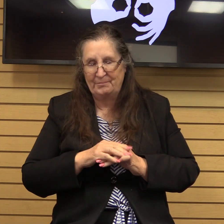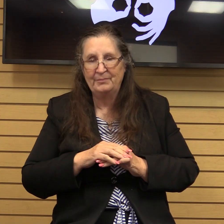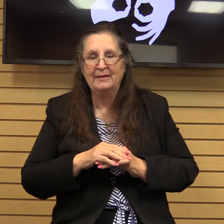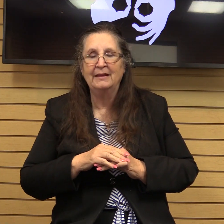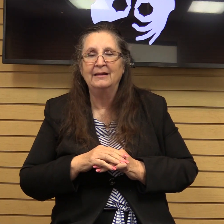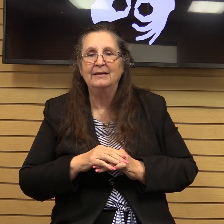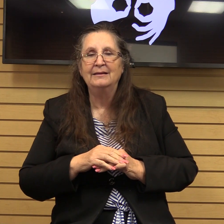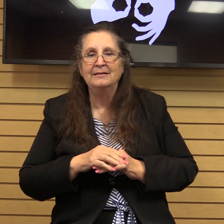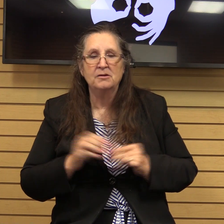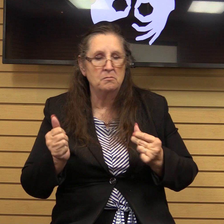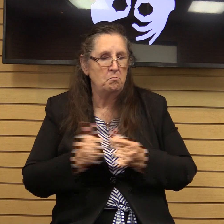symbol